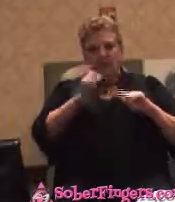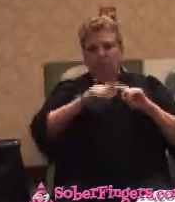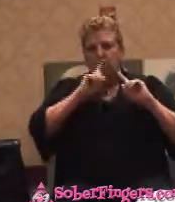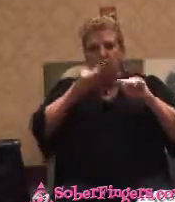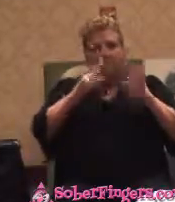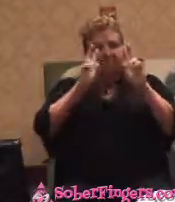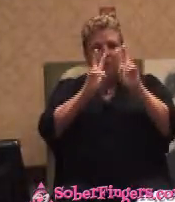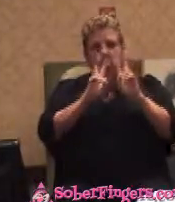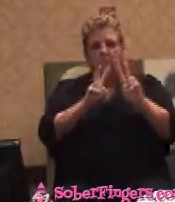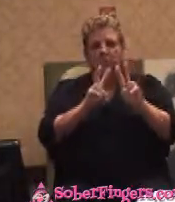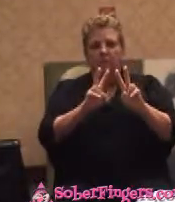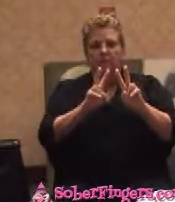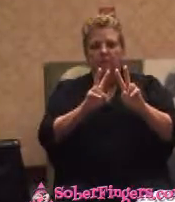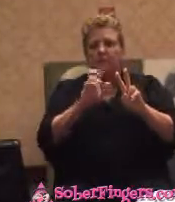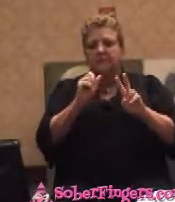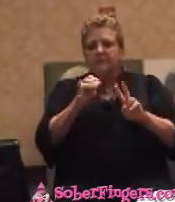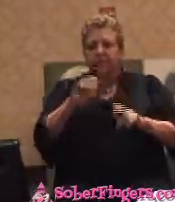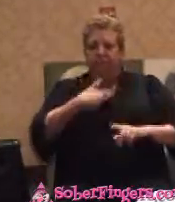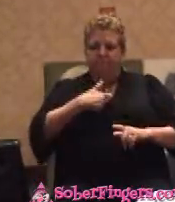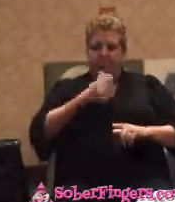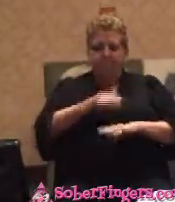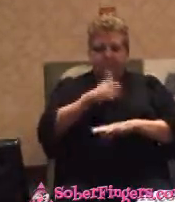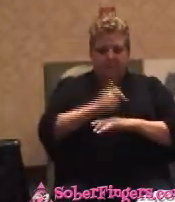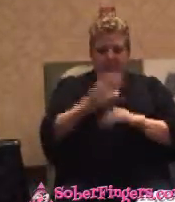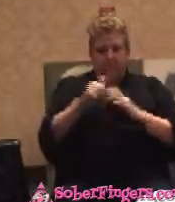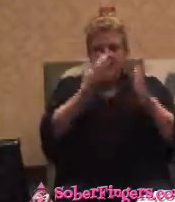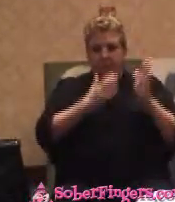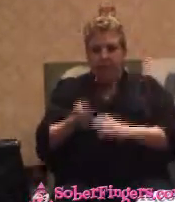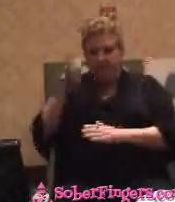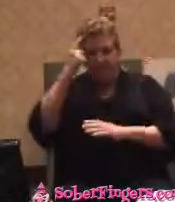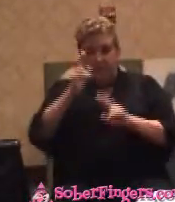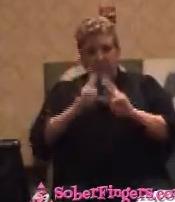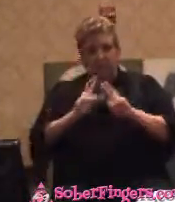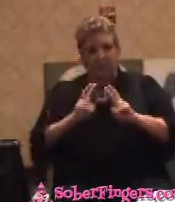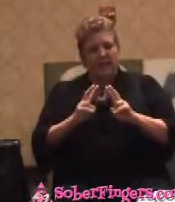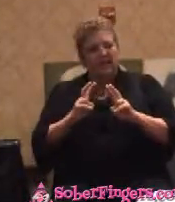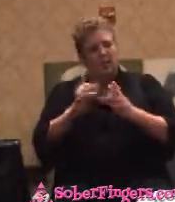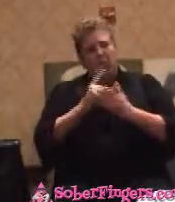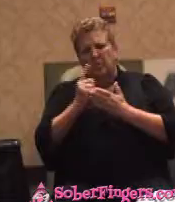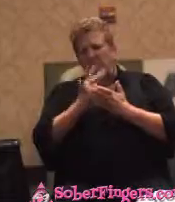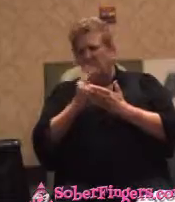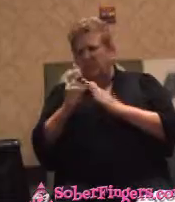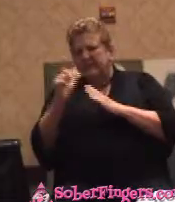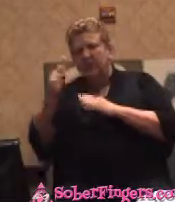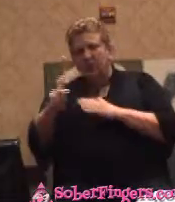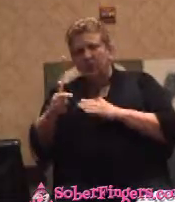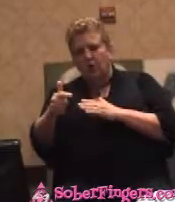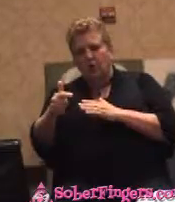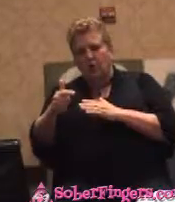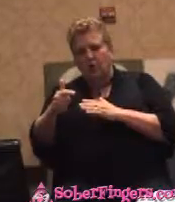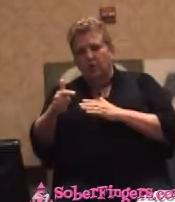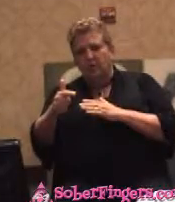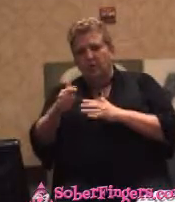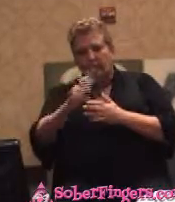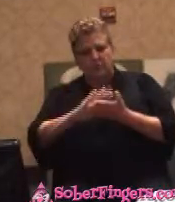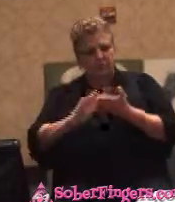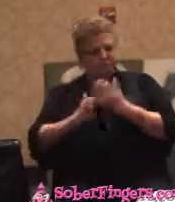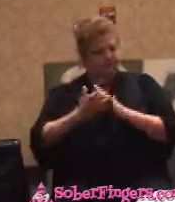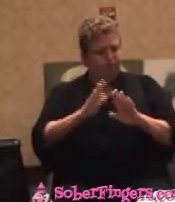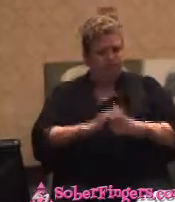And I had to run into all the funerals. I deal with everything that was going on. And it was a week or two after that. And that was all over. And I suddenly